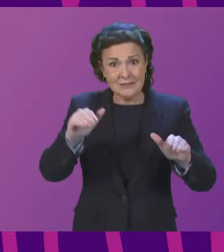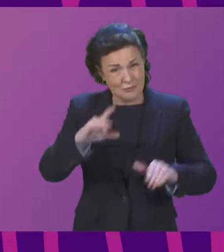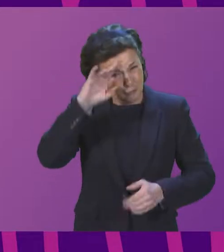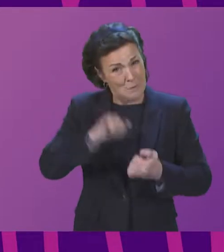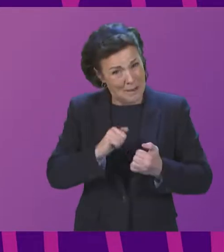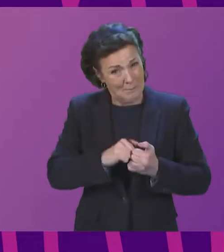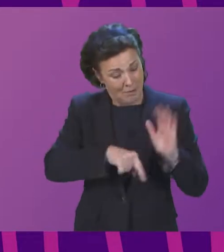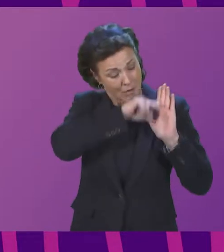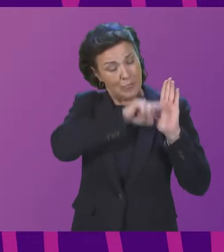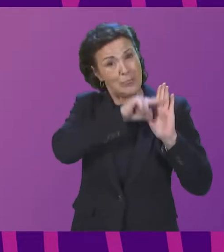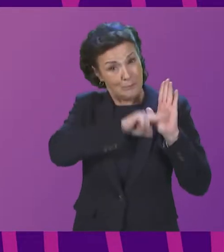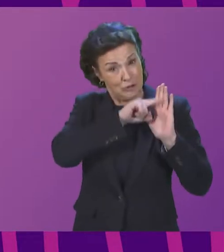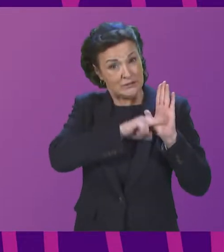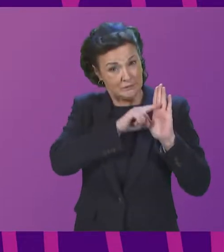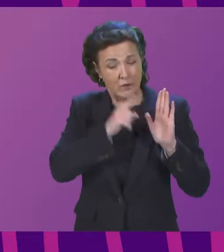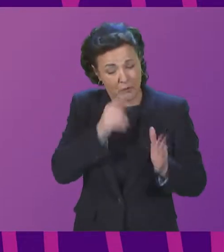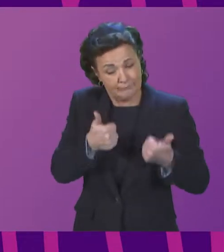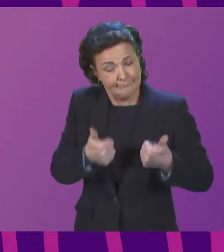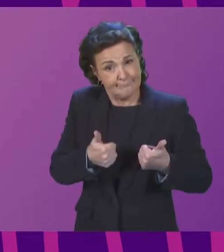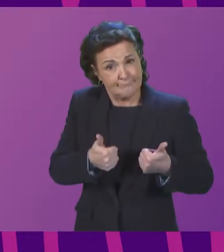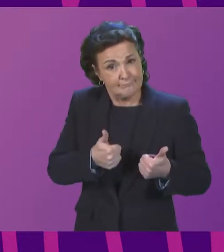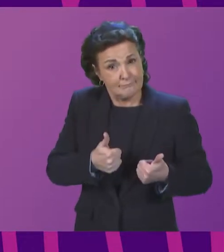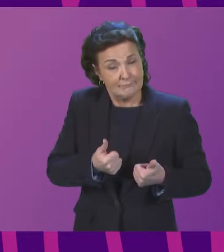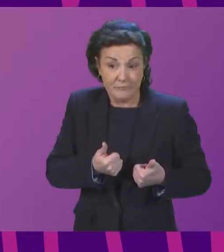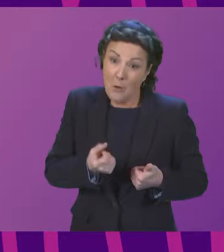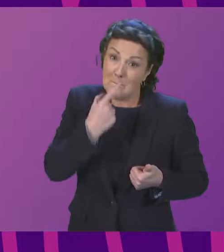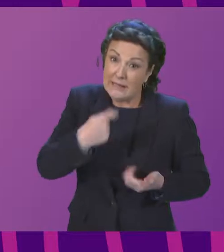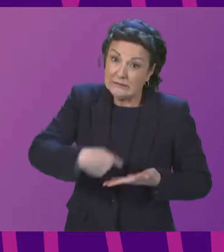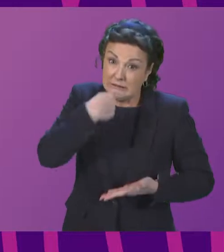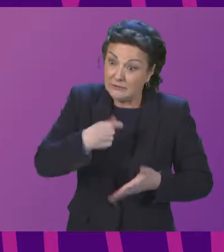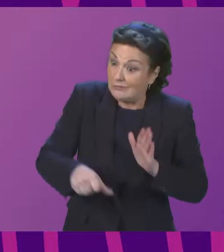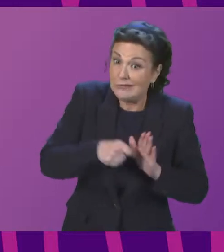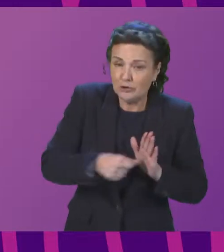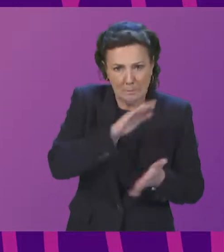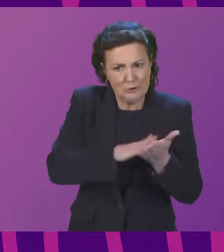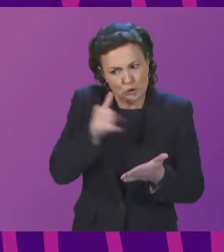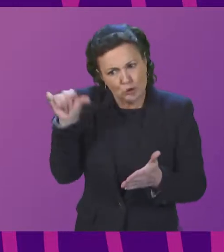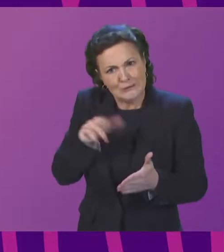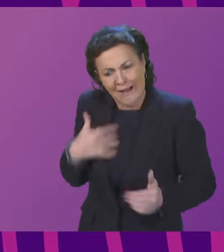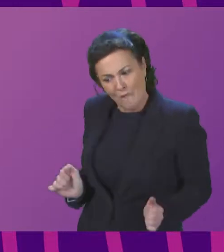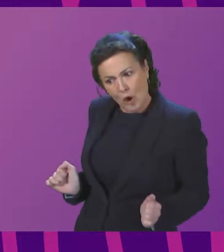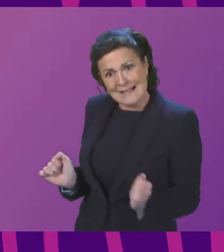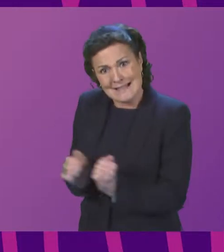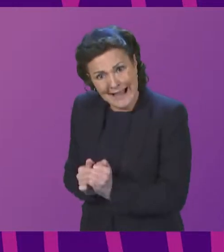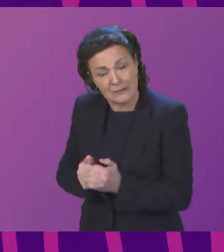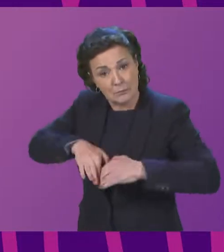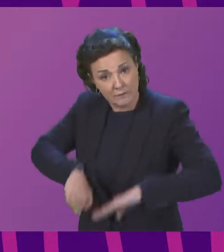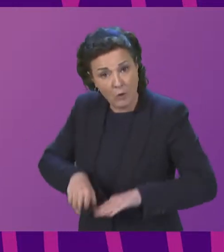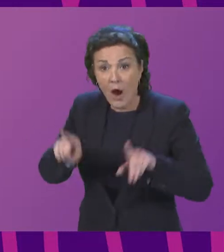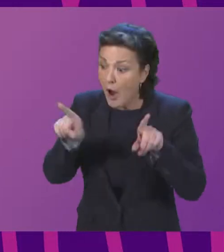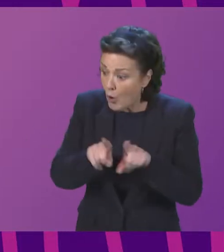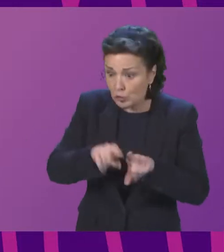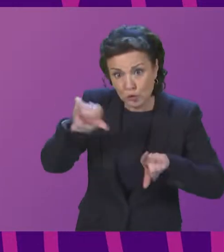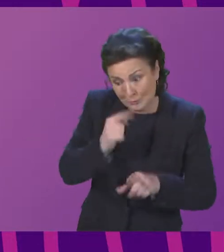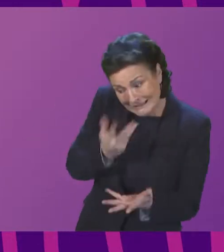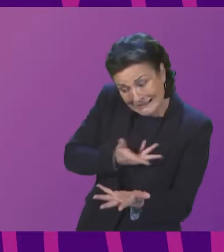of realistic medicine, of informed consent and the importance of recording both the content and outcome of such discussions.